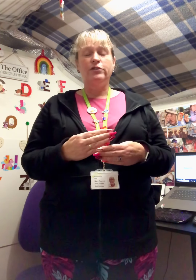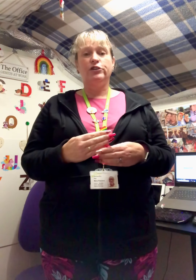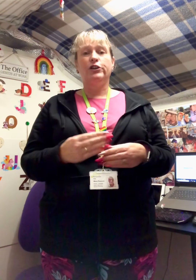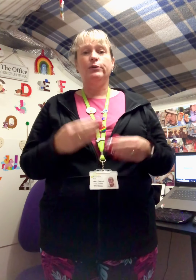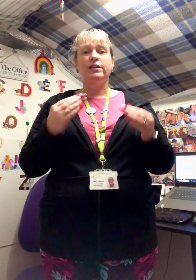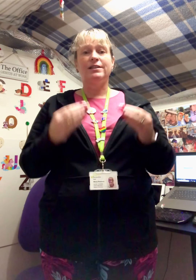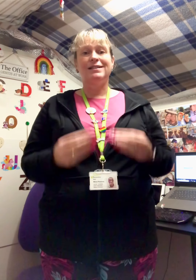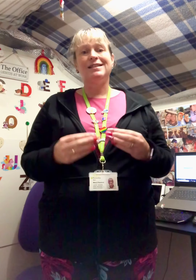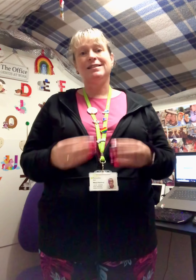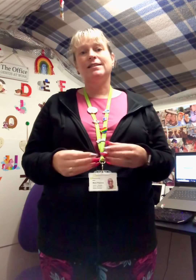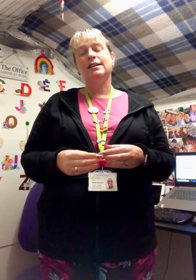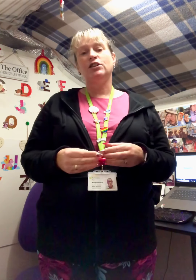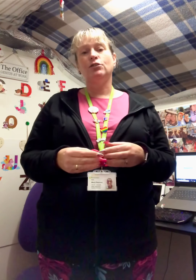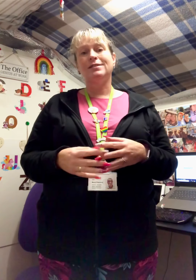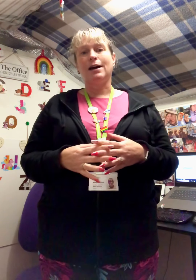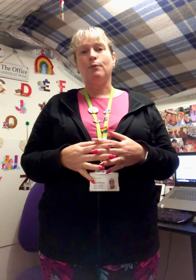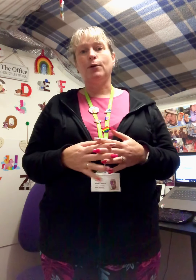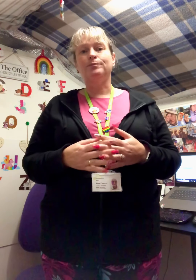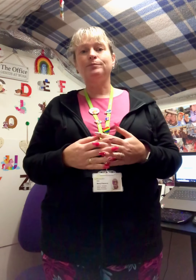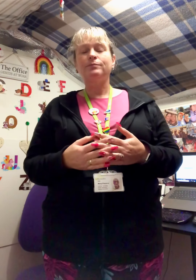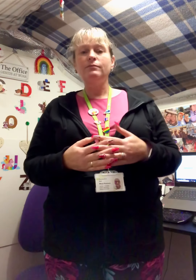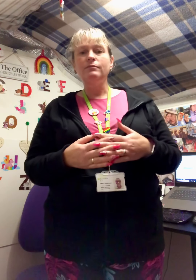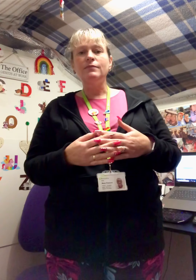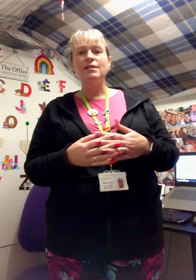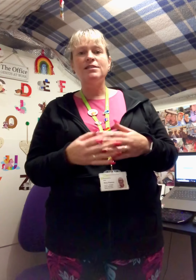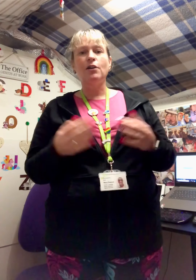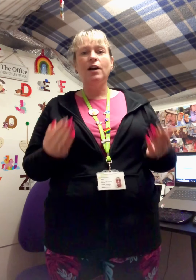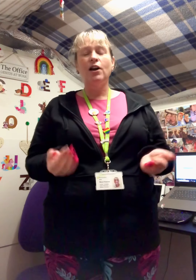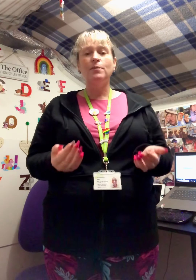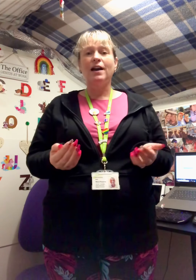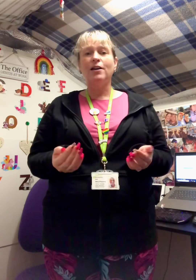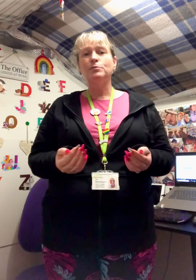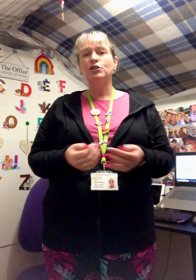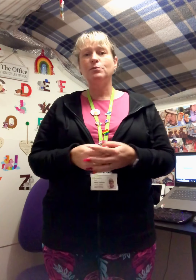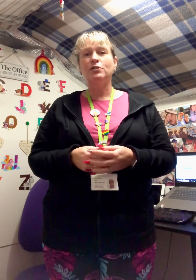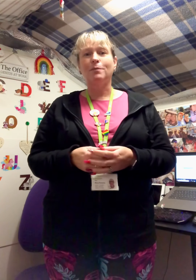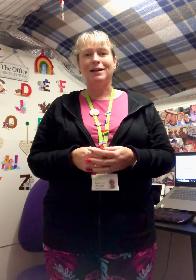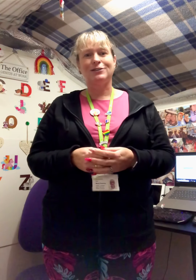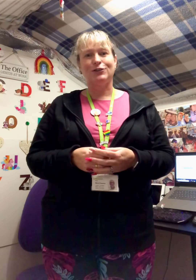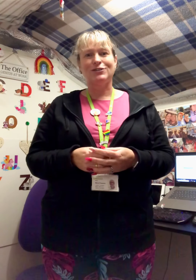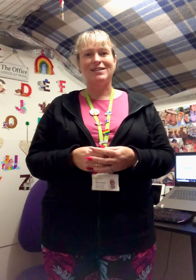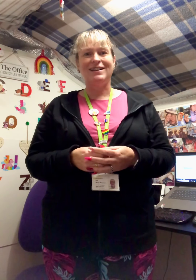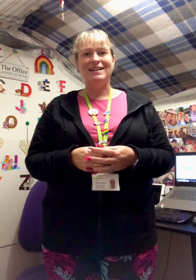two and consistently use that one so i hope that helps you with your makaton sign in